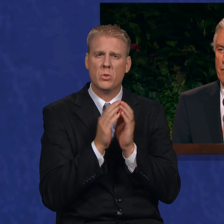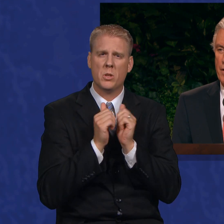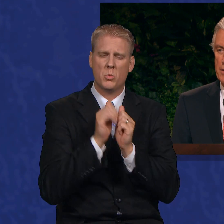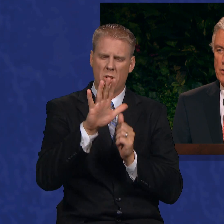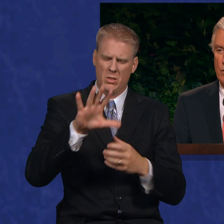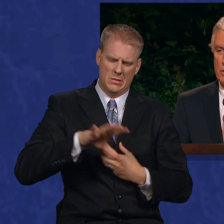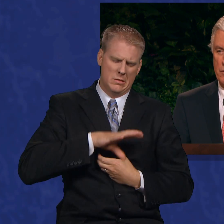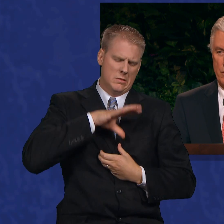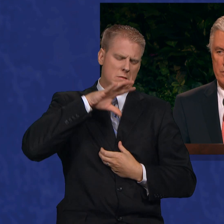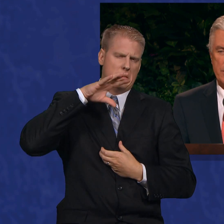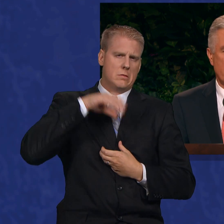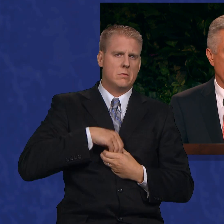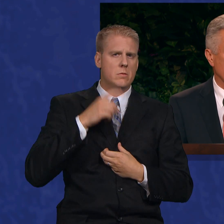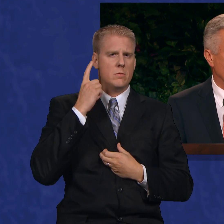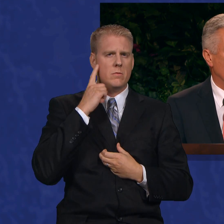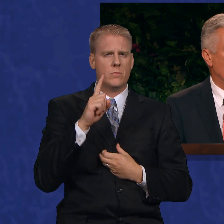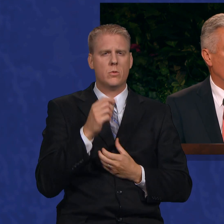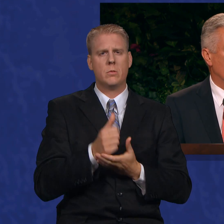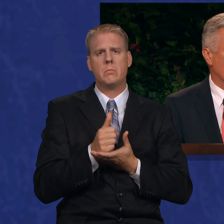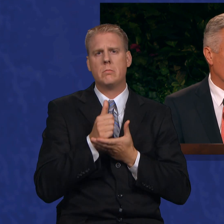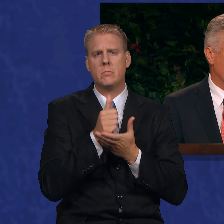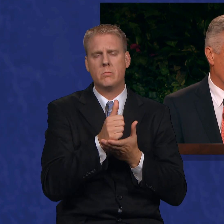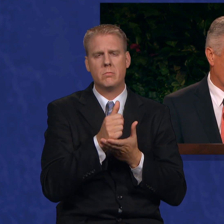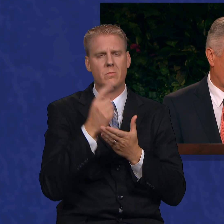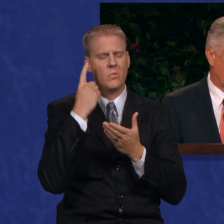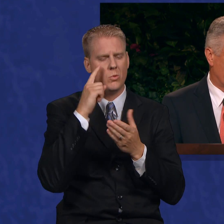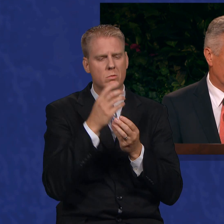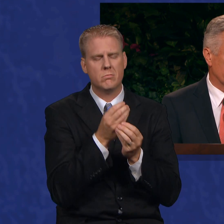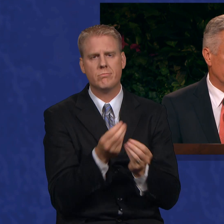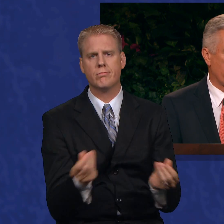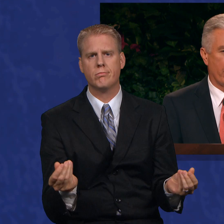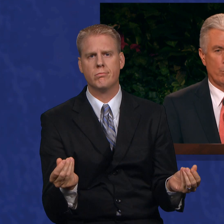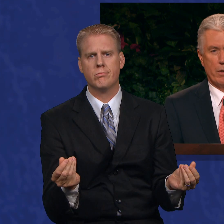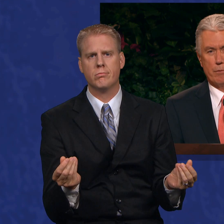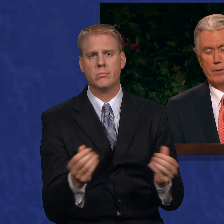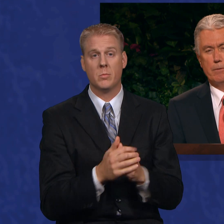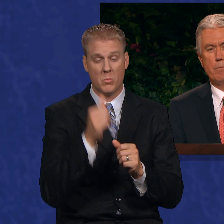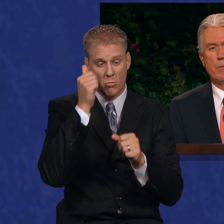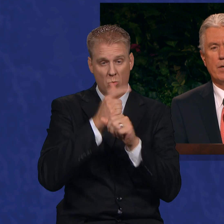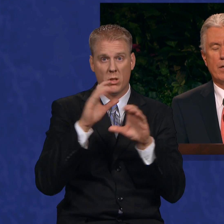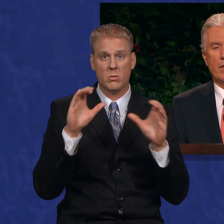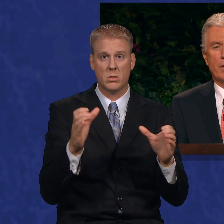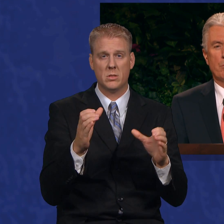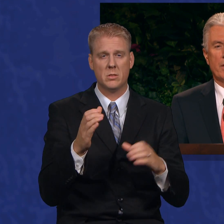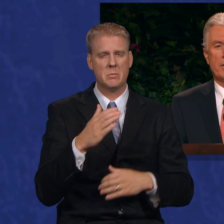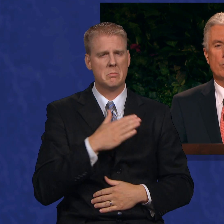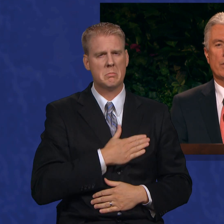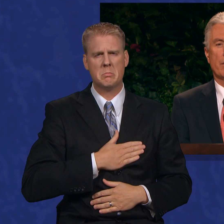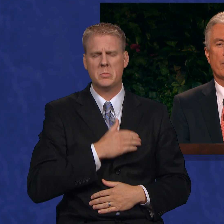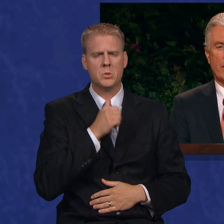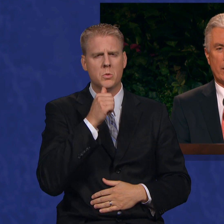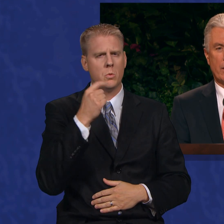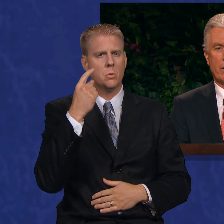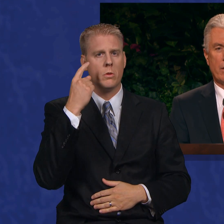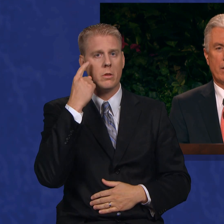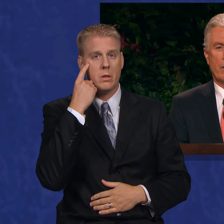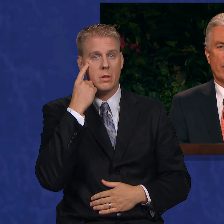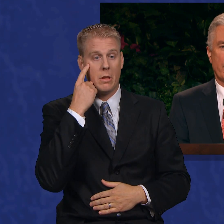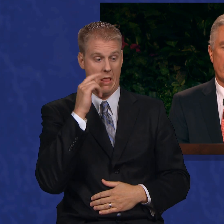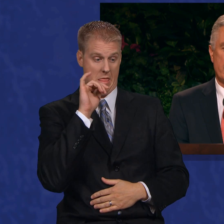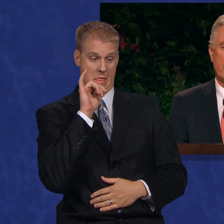energy of their souls for succor, for relief. Brethren, please do not think